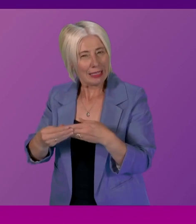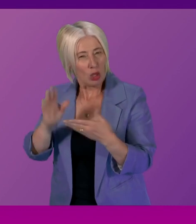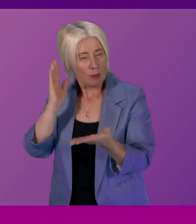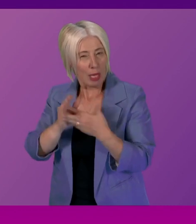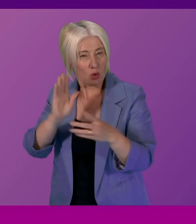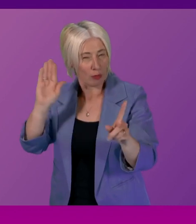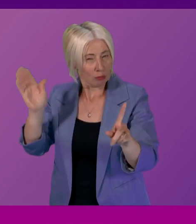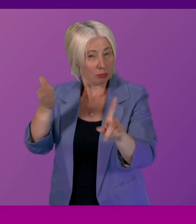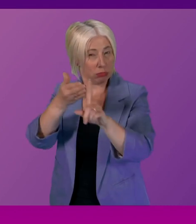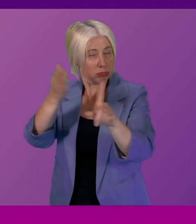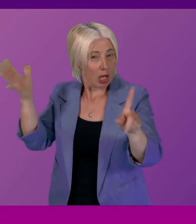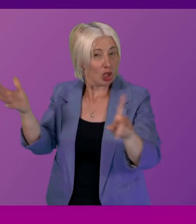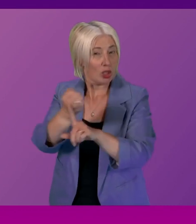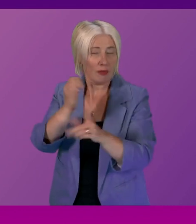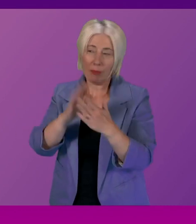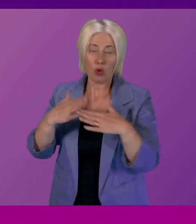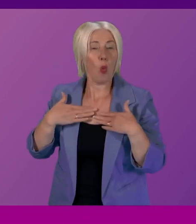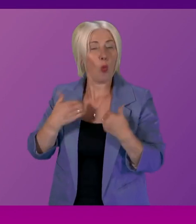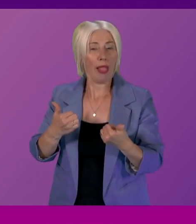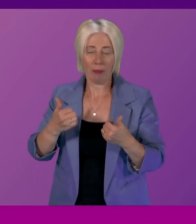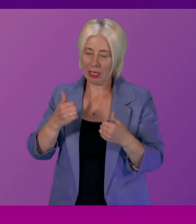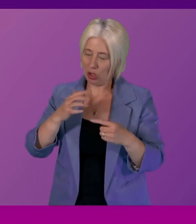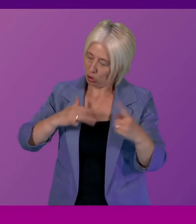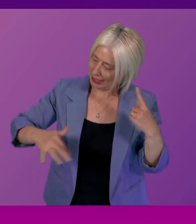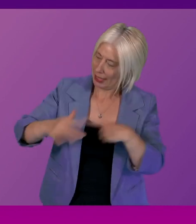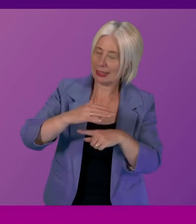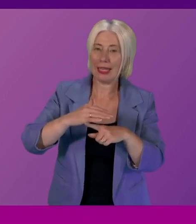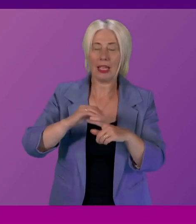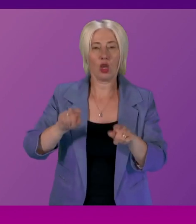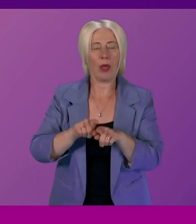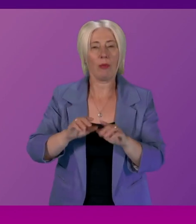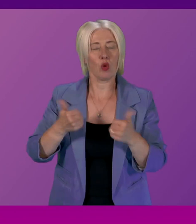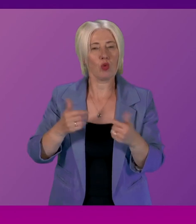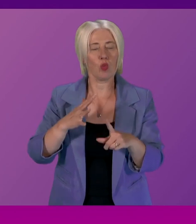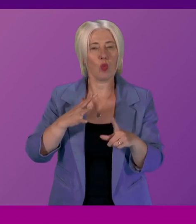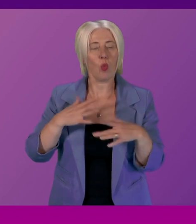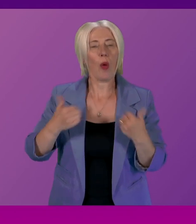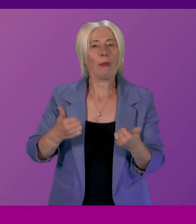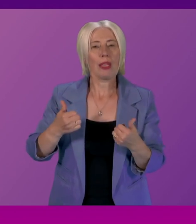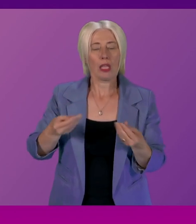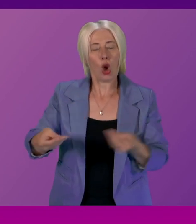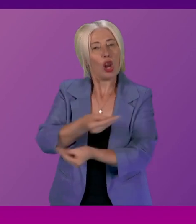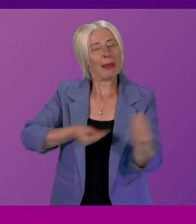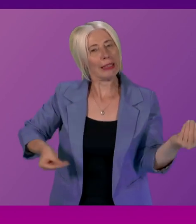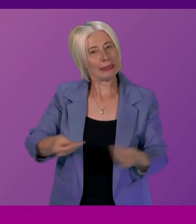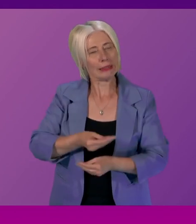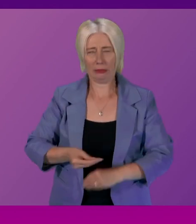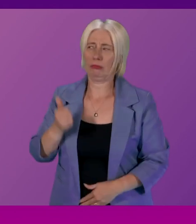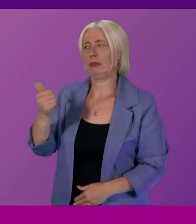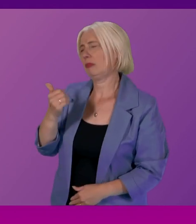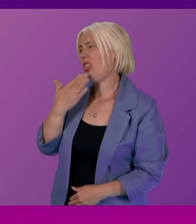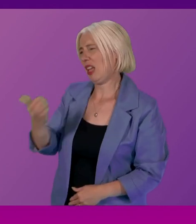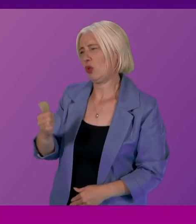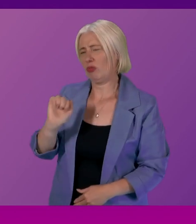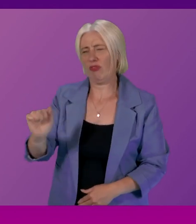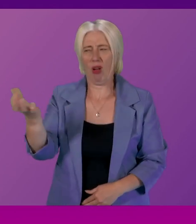the ambitions of a well-being society and a well-being economy first minister i'm really grateful to Claire Anderson for